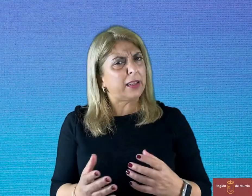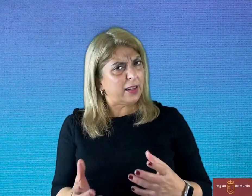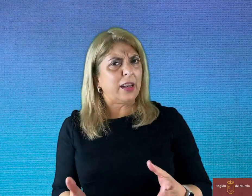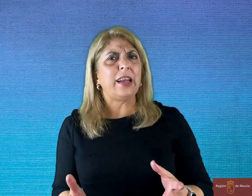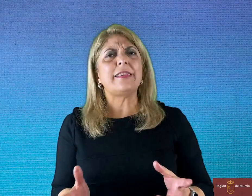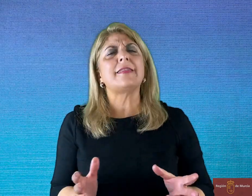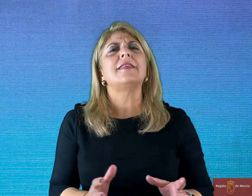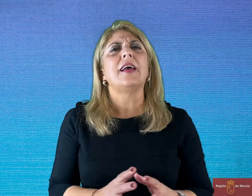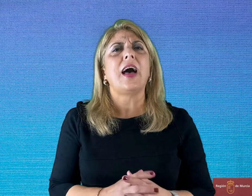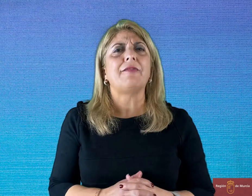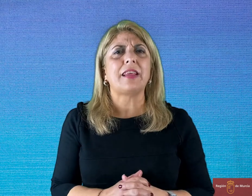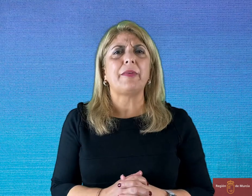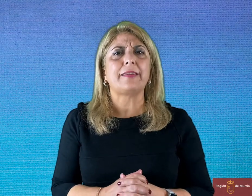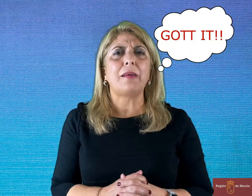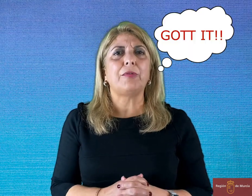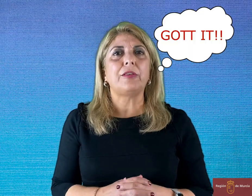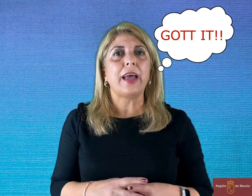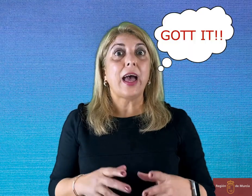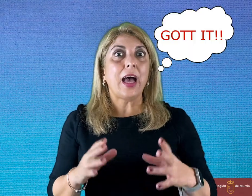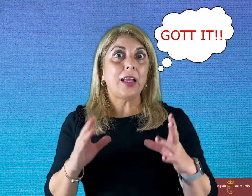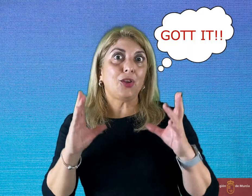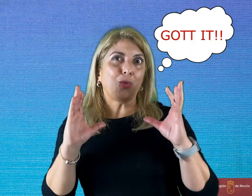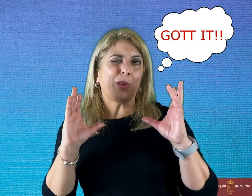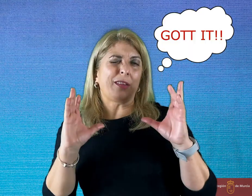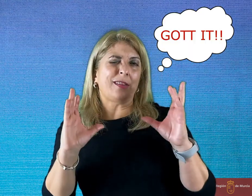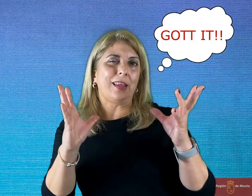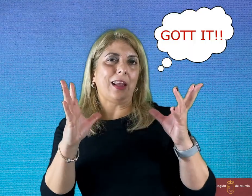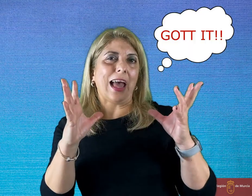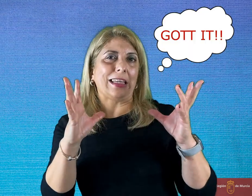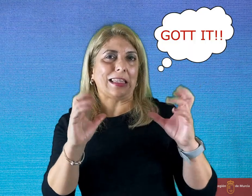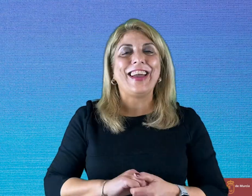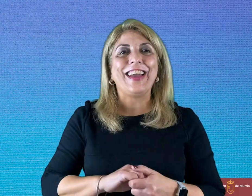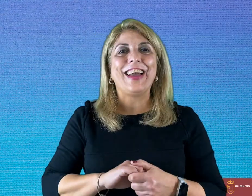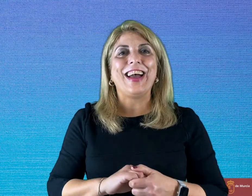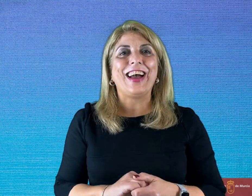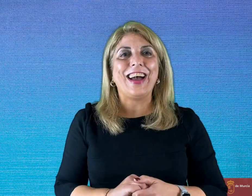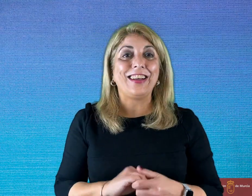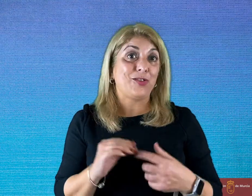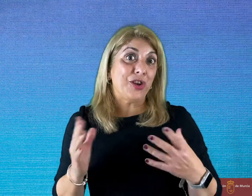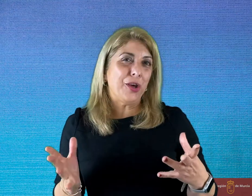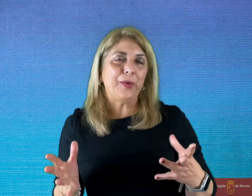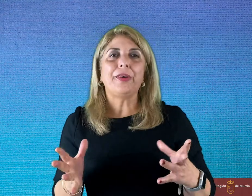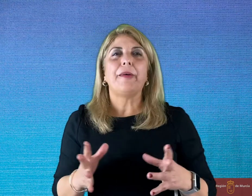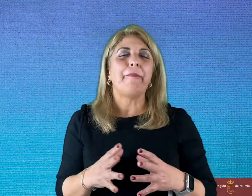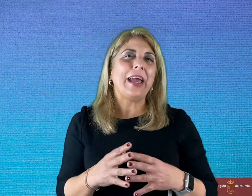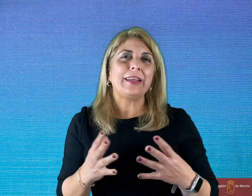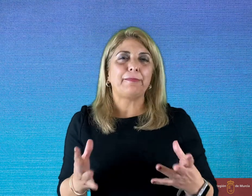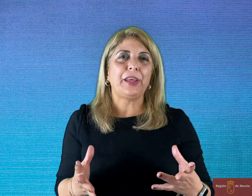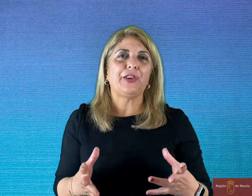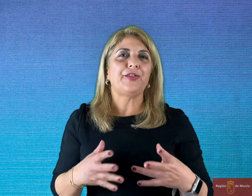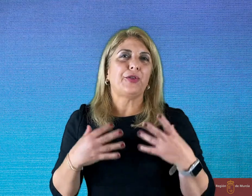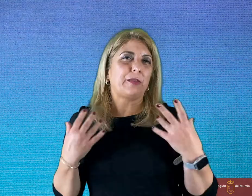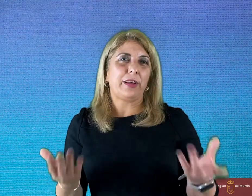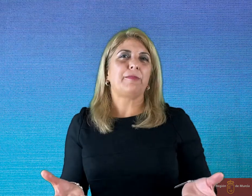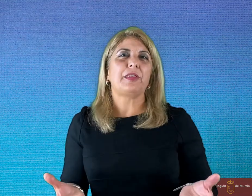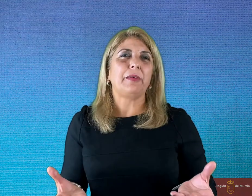let's have some examples and you will see the light. As you know, many speakers to express possibility